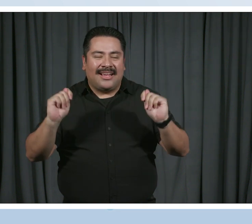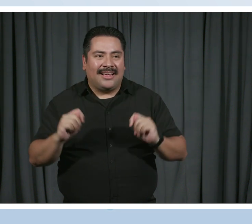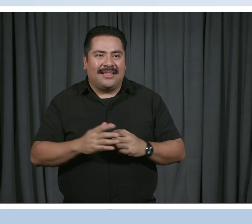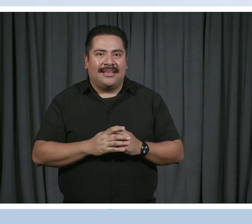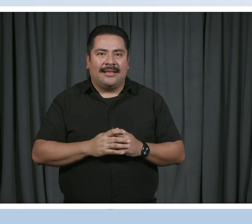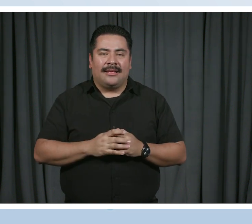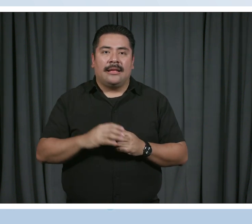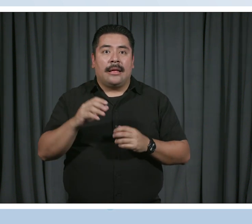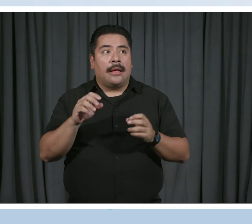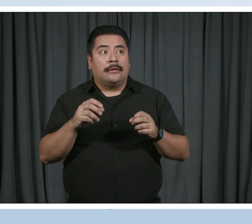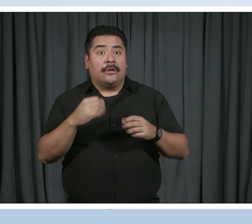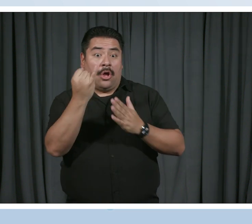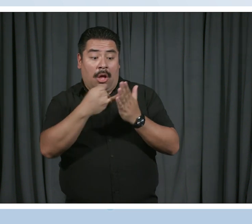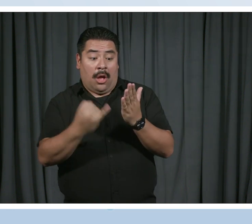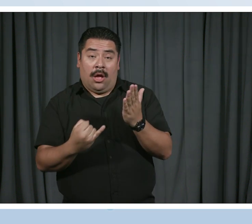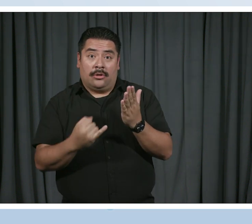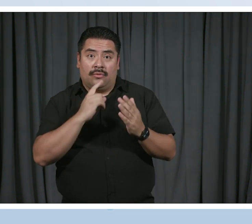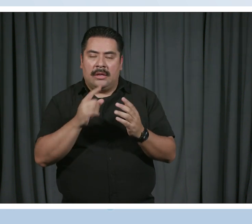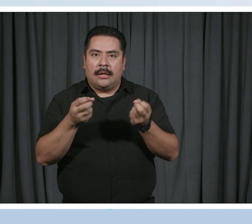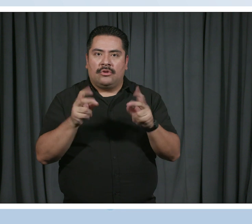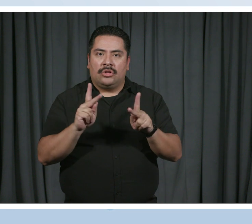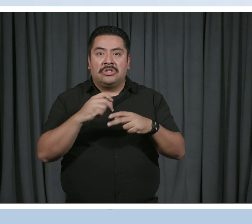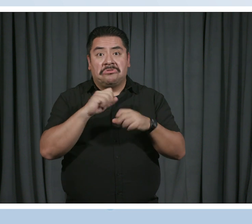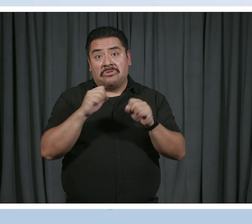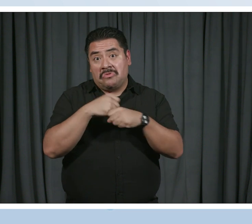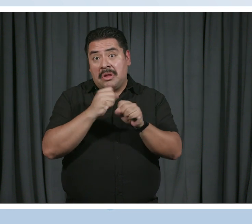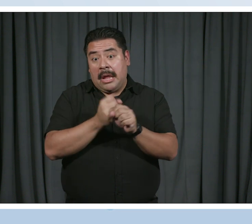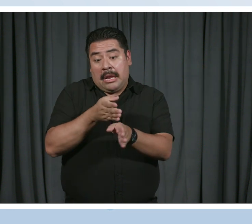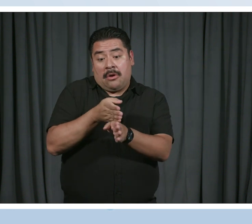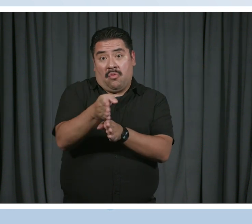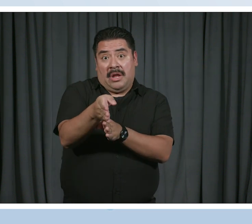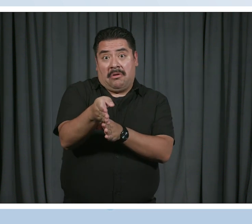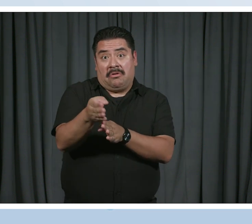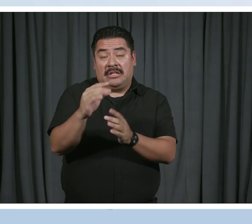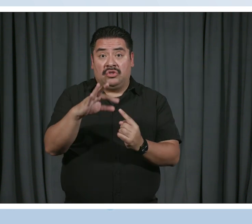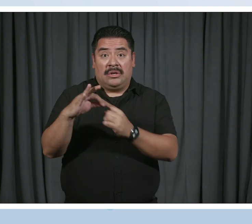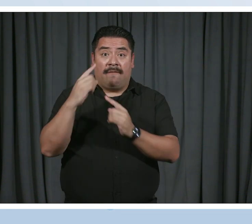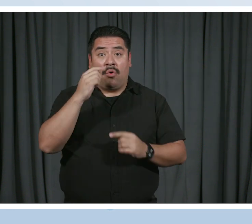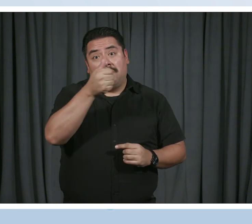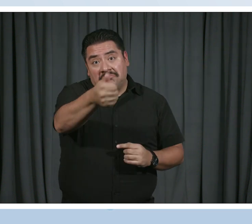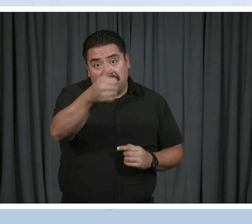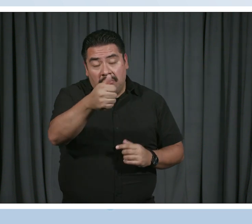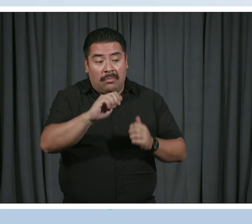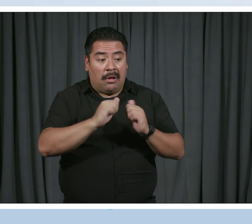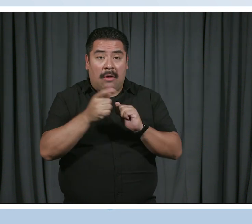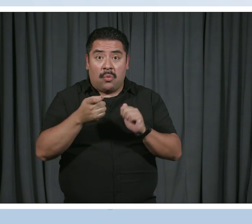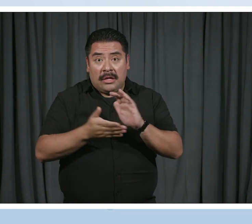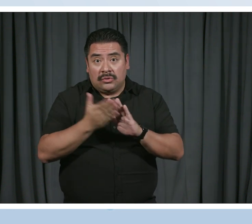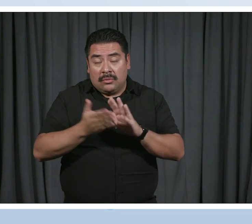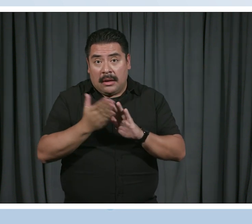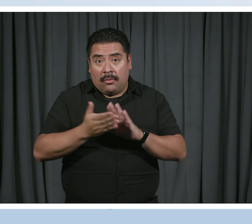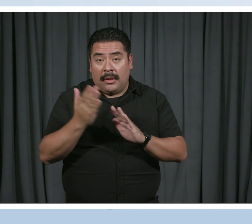It's an opportunity to, you know, create a career that is truly unique to you and like how you want it to operate.